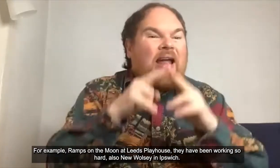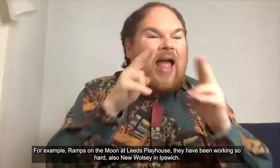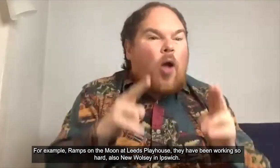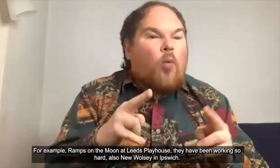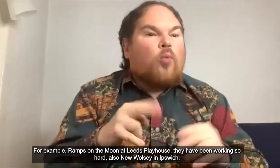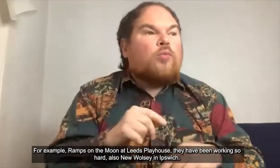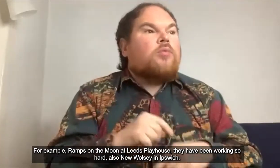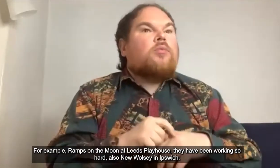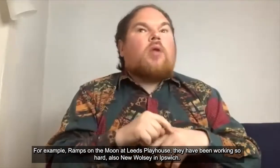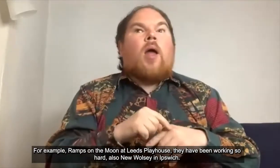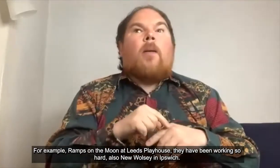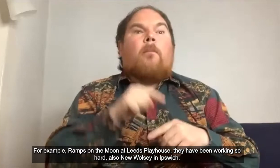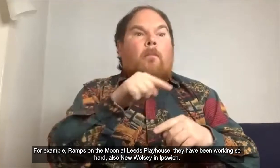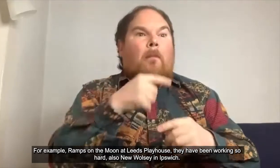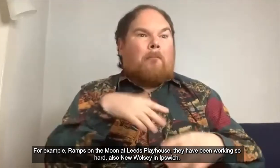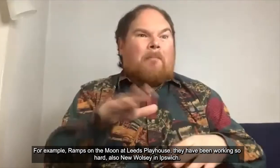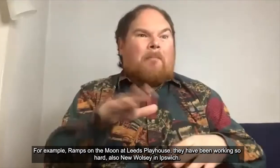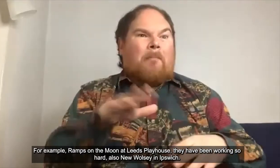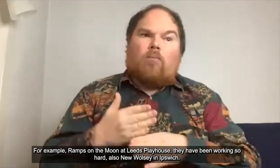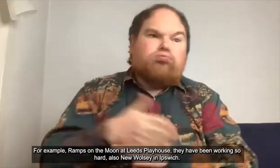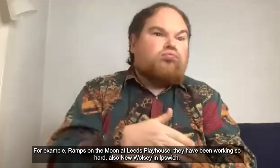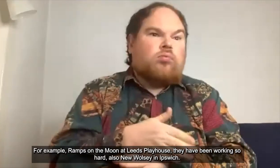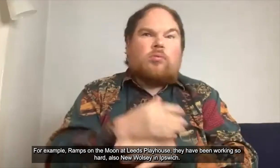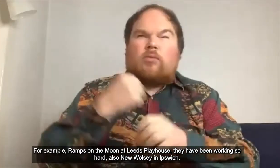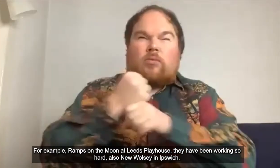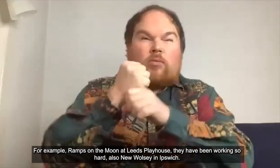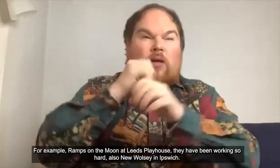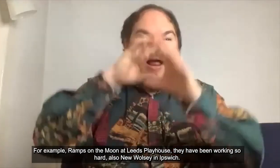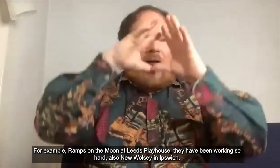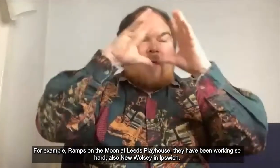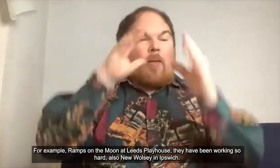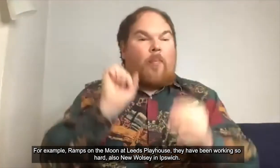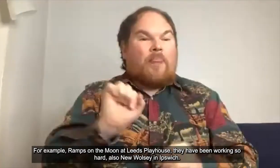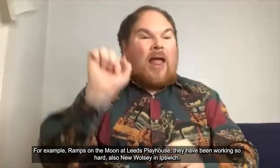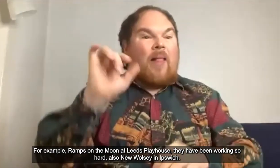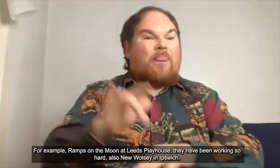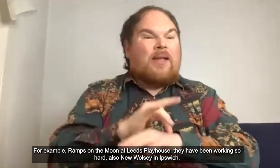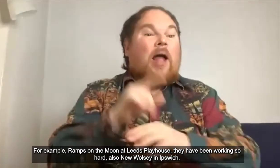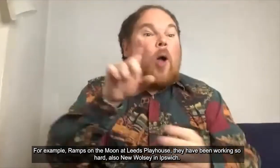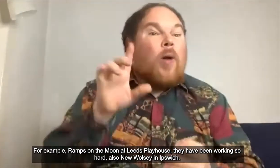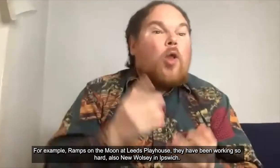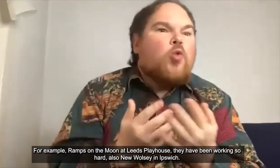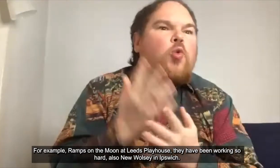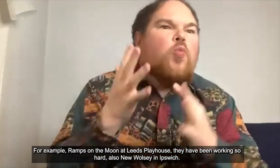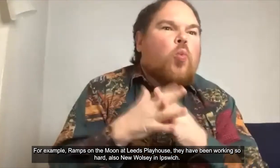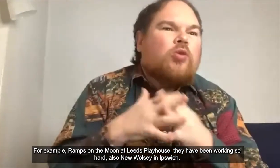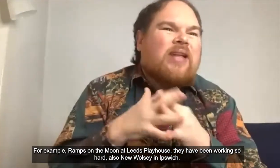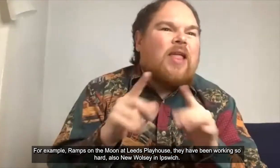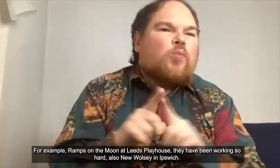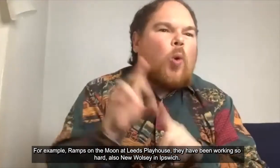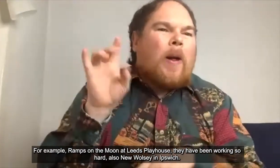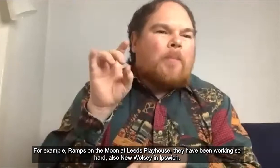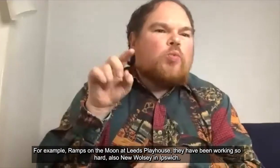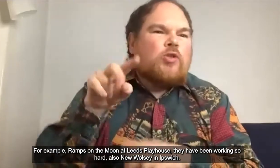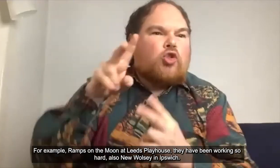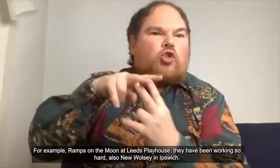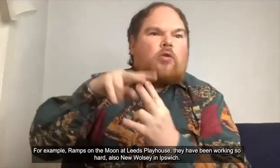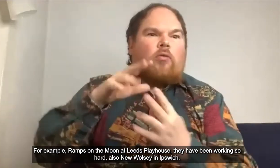or at leeds playhouse which is part of ramps on the moon um that they have been working so hard and also new wolseley and